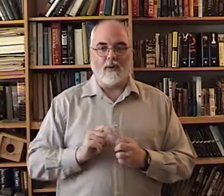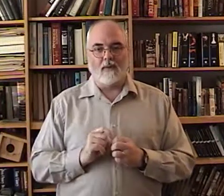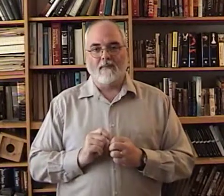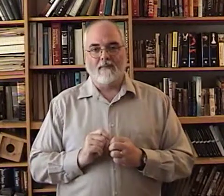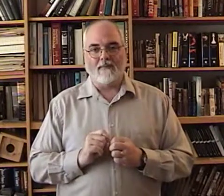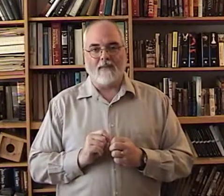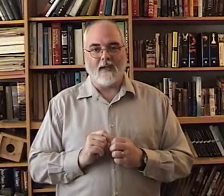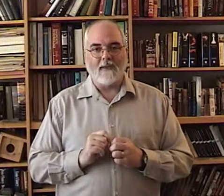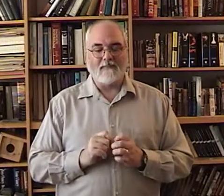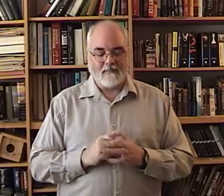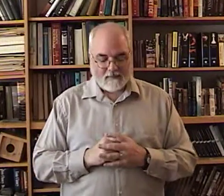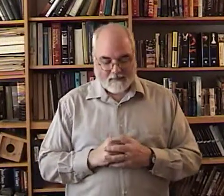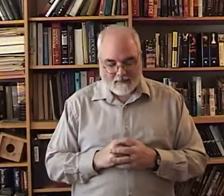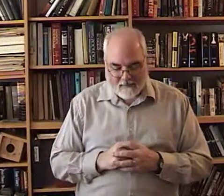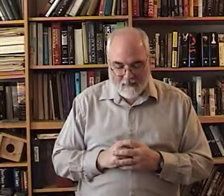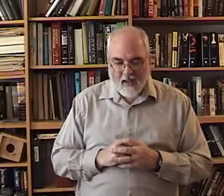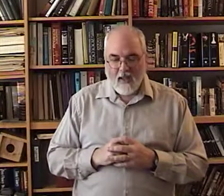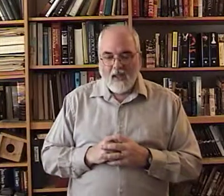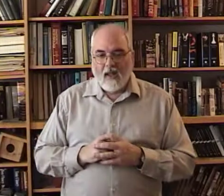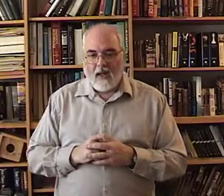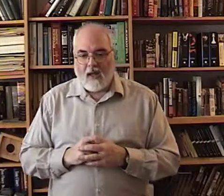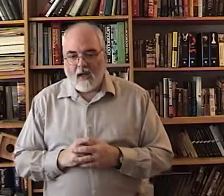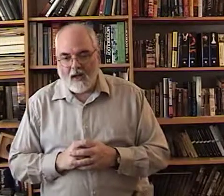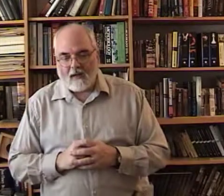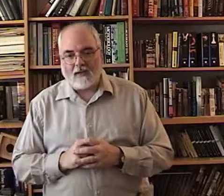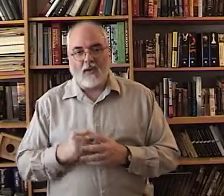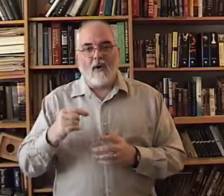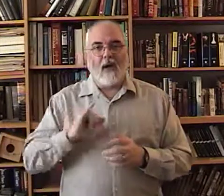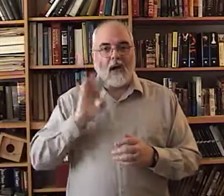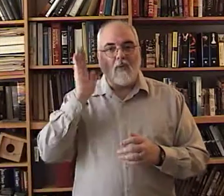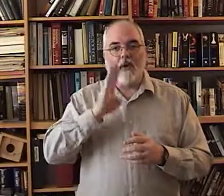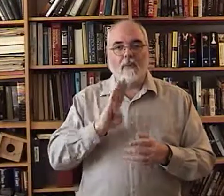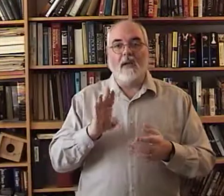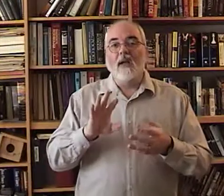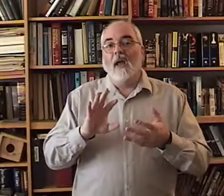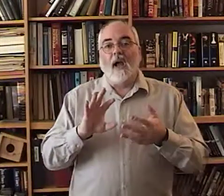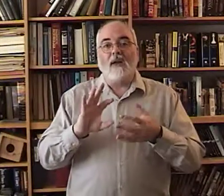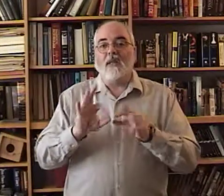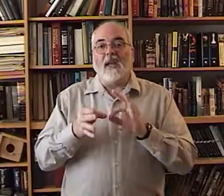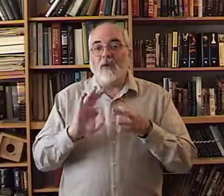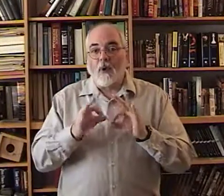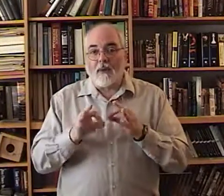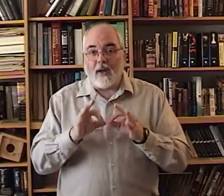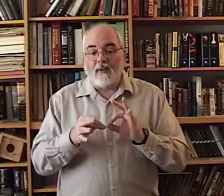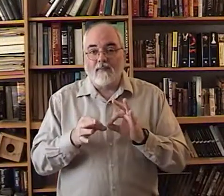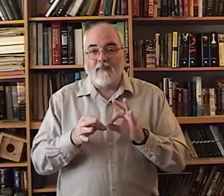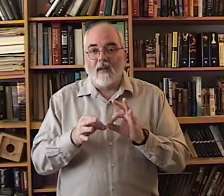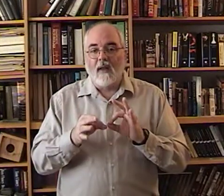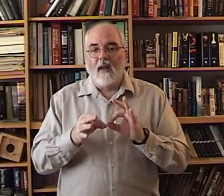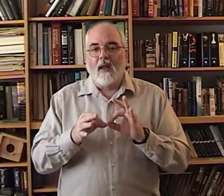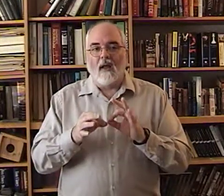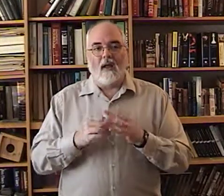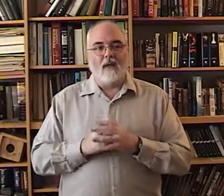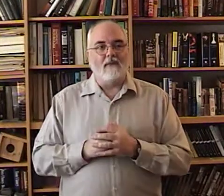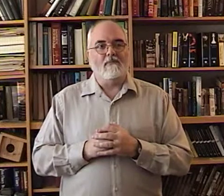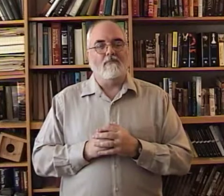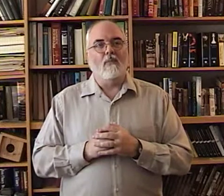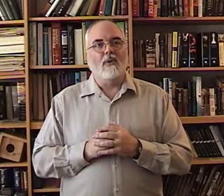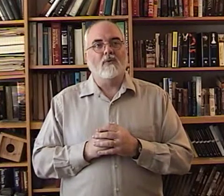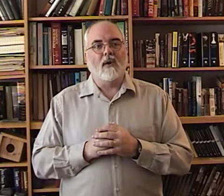okay so I will be I'm going to say interpreting what's one